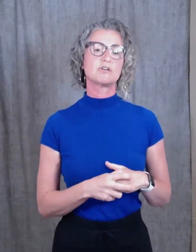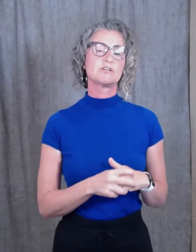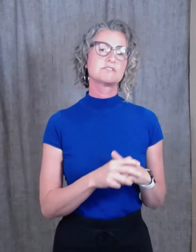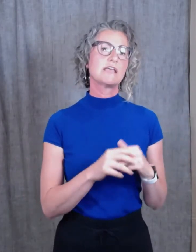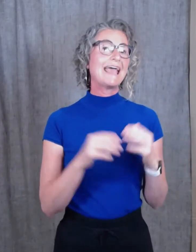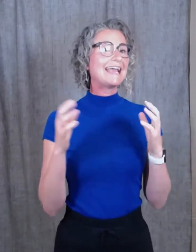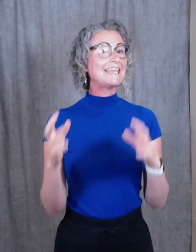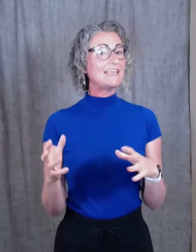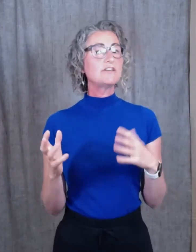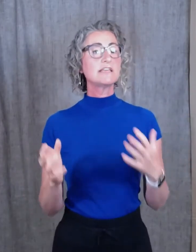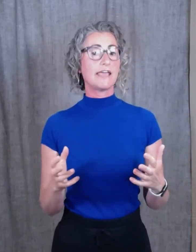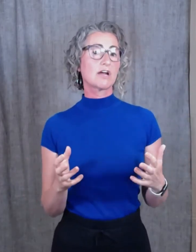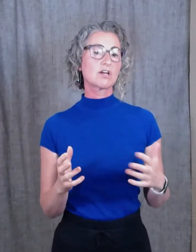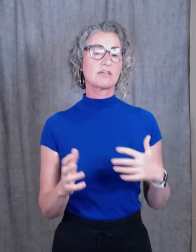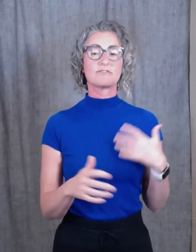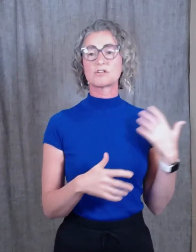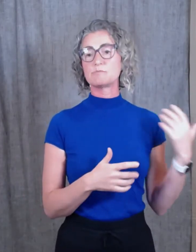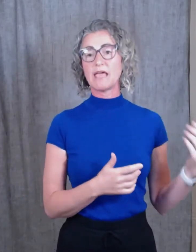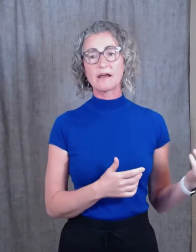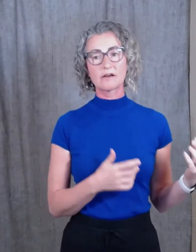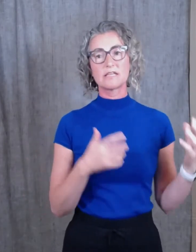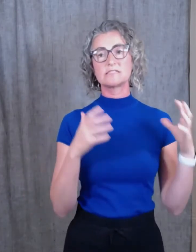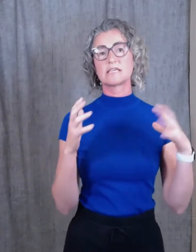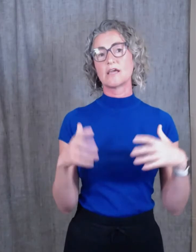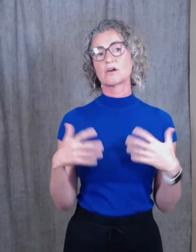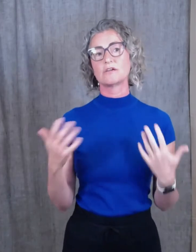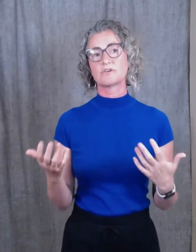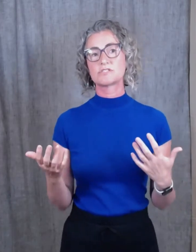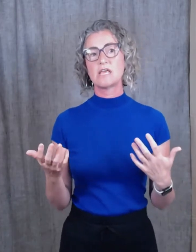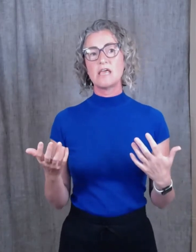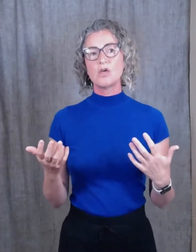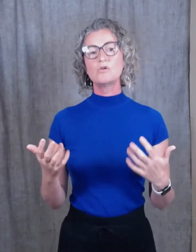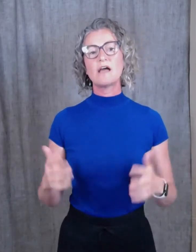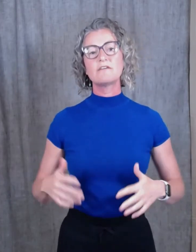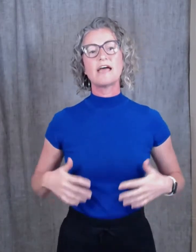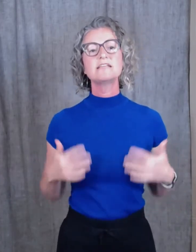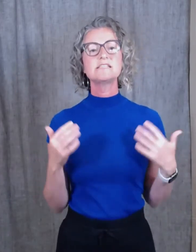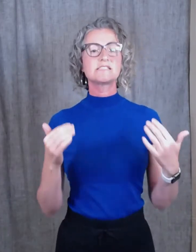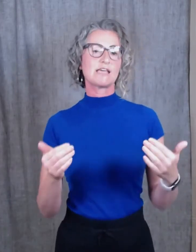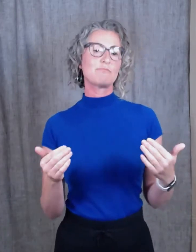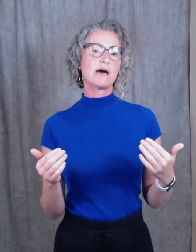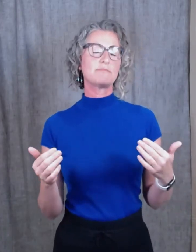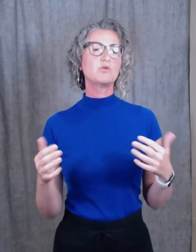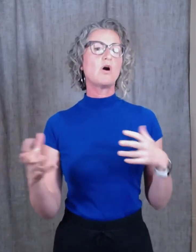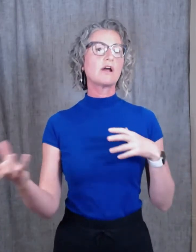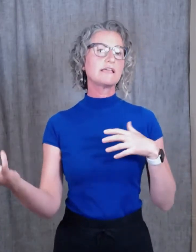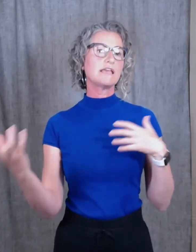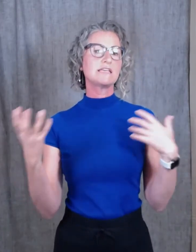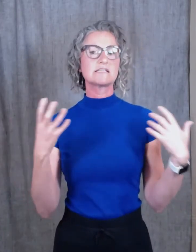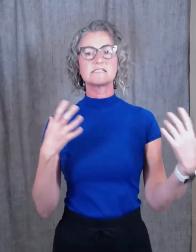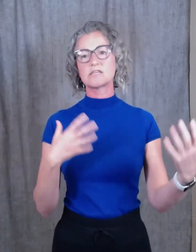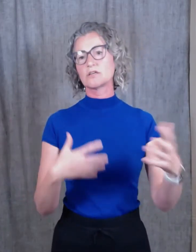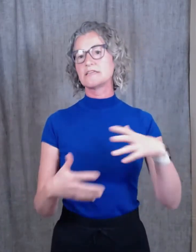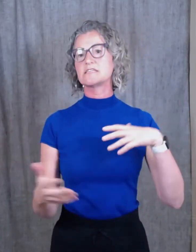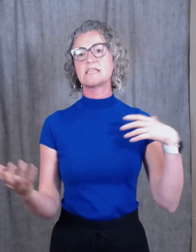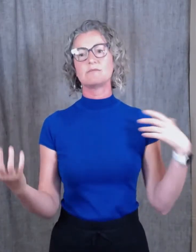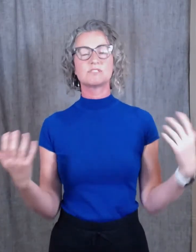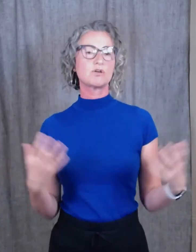and even caregivers, parents and caregivers, who have had to step up, who aren't getting necessarily the same social